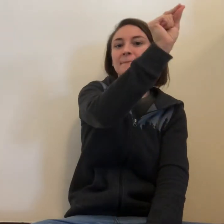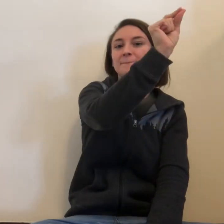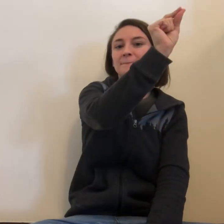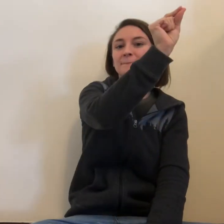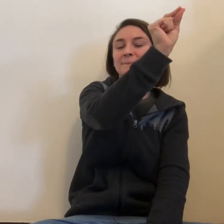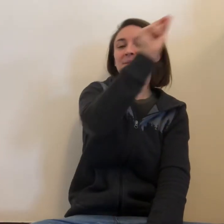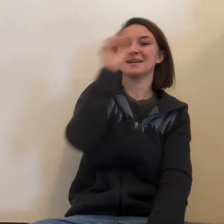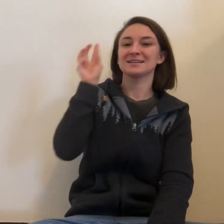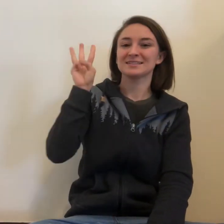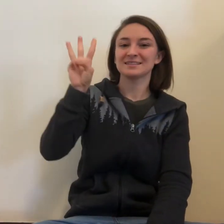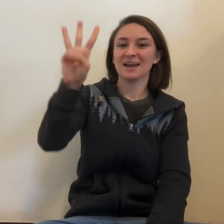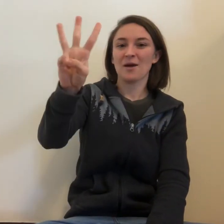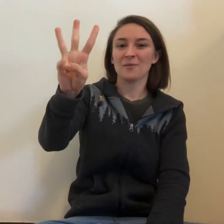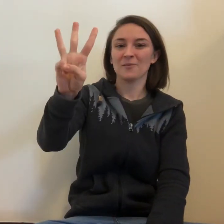up. W.